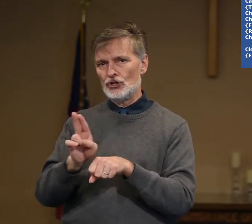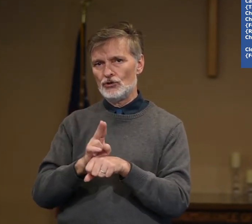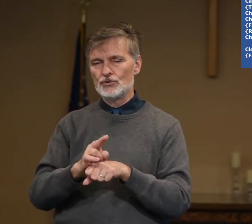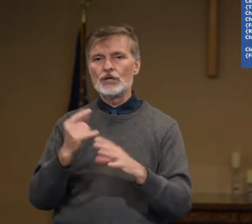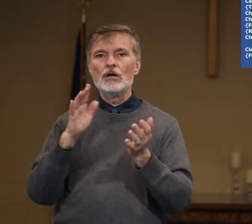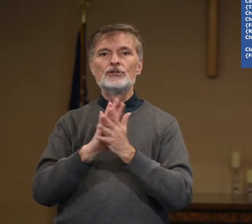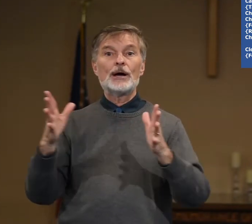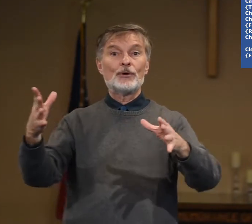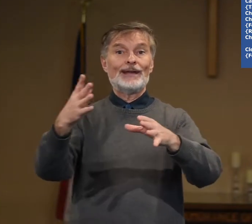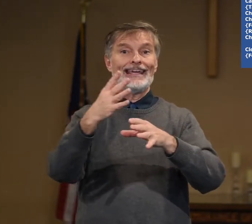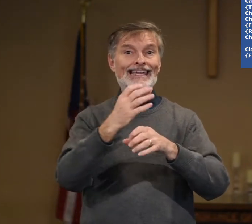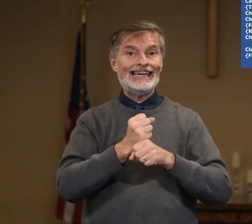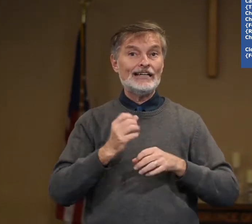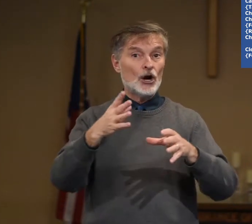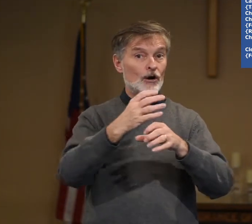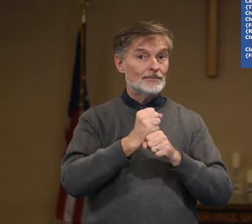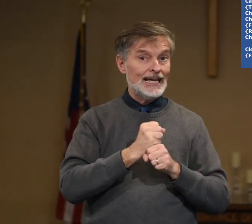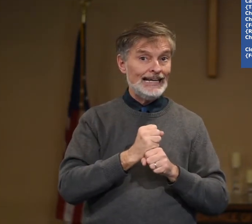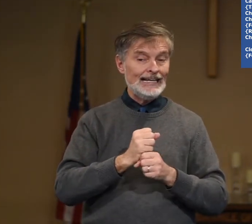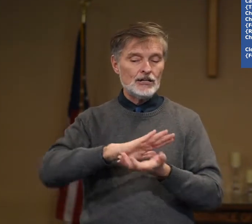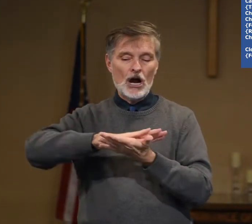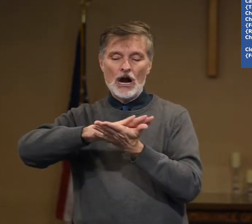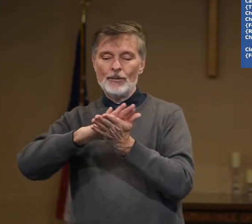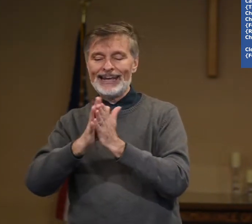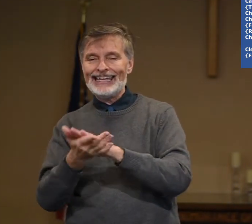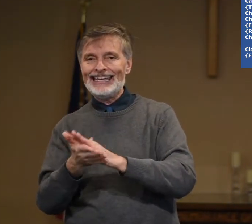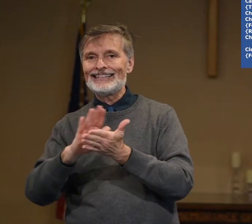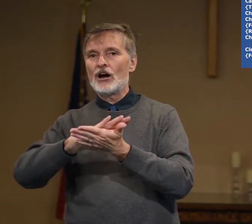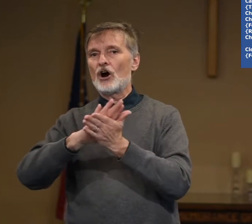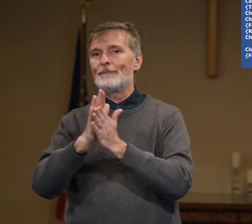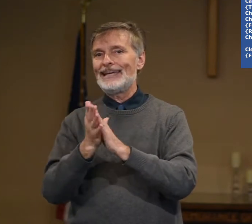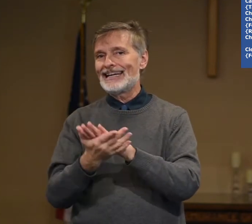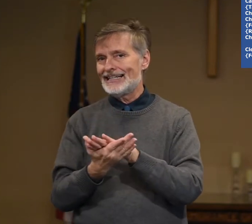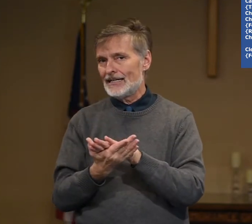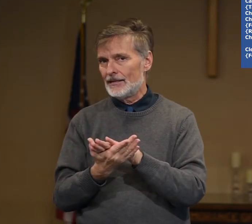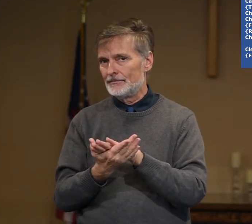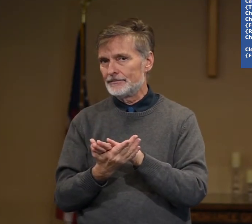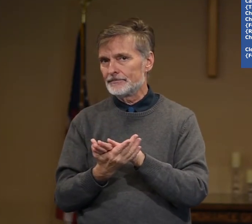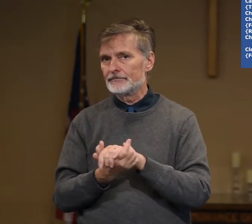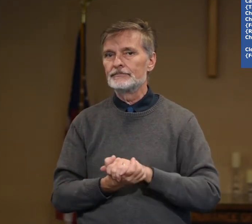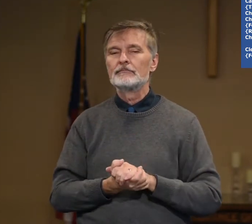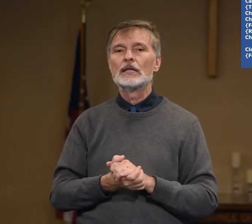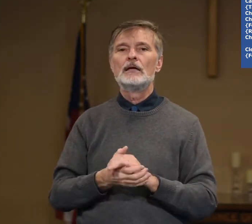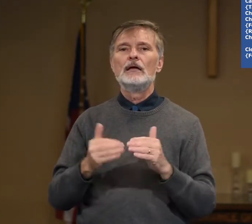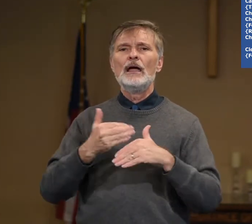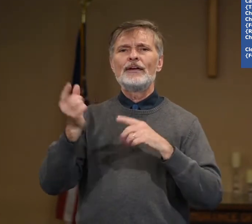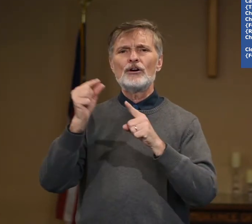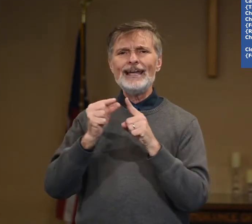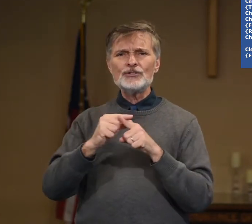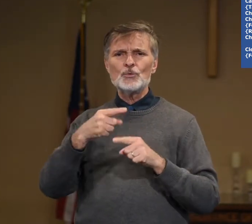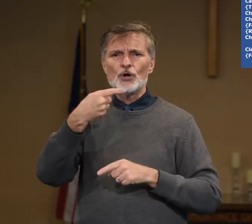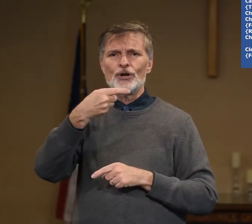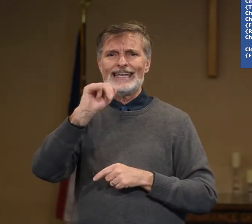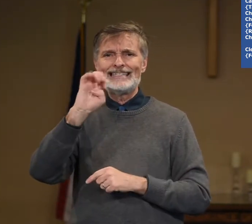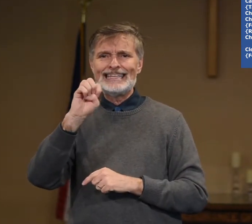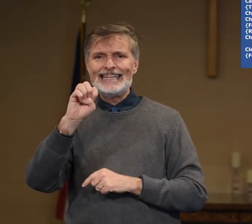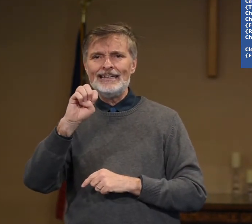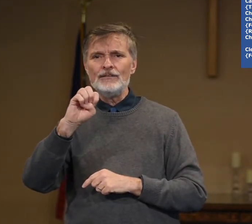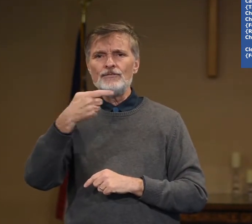use. So I'm going to get or obtain it. I'm going to get or become. Then our next word is give,